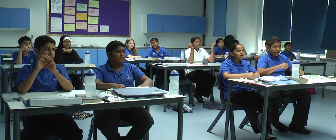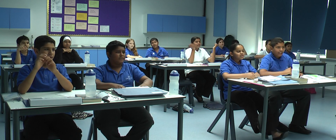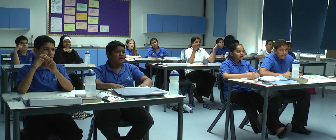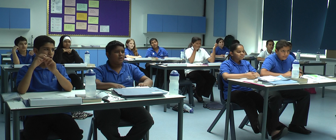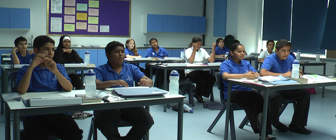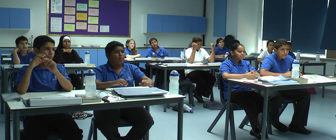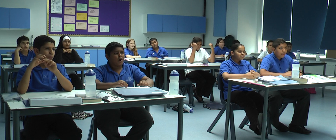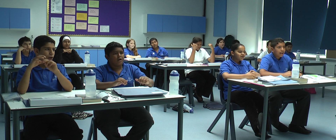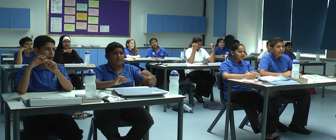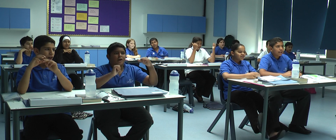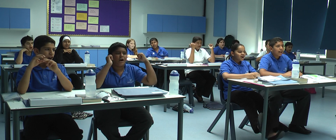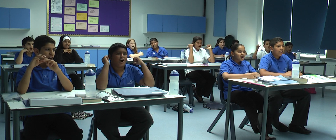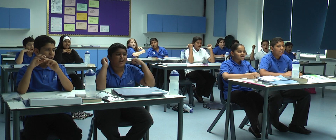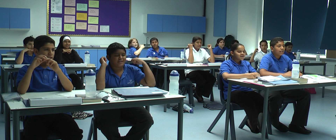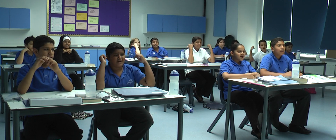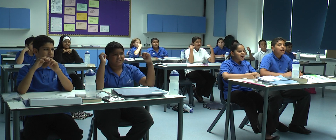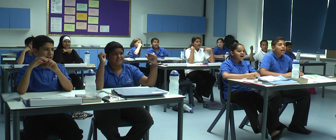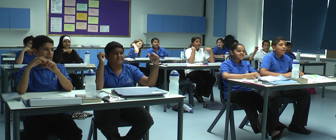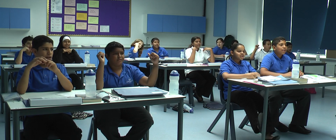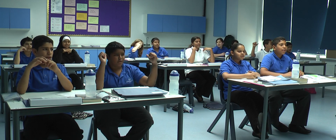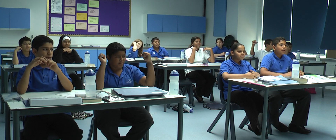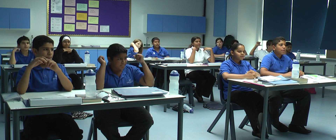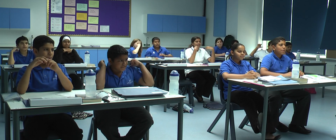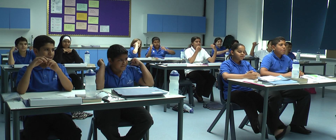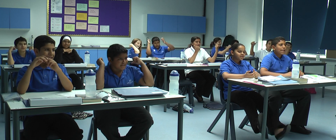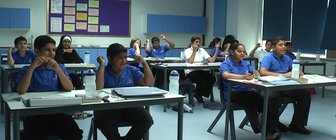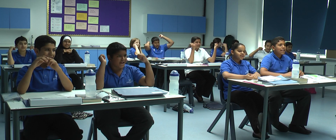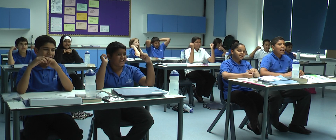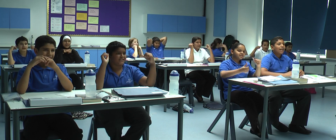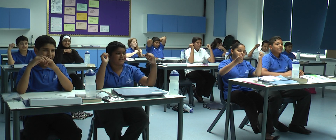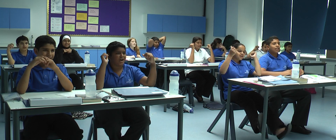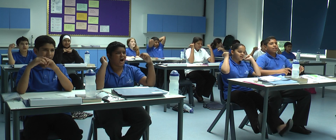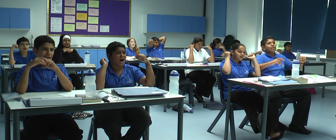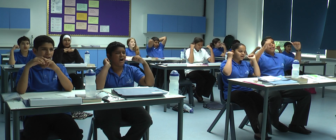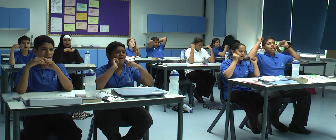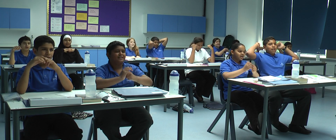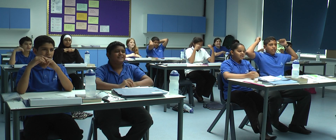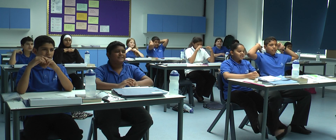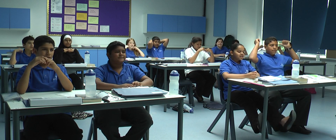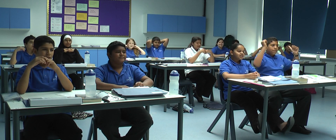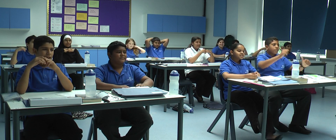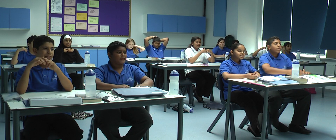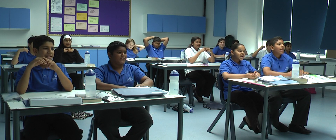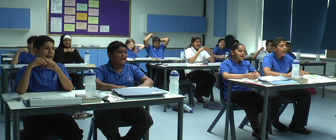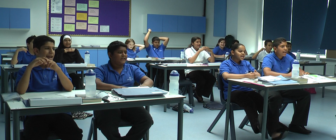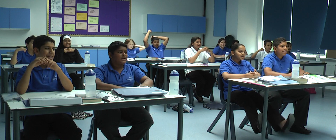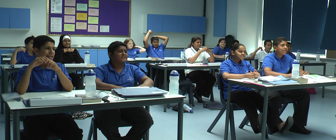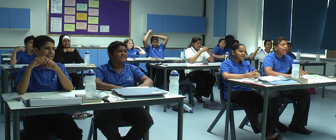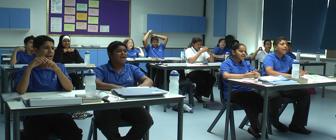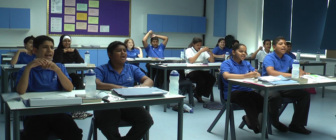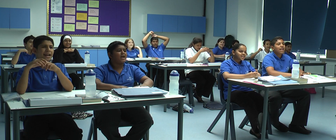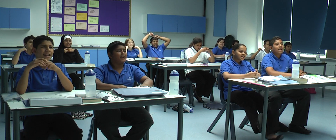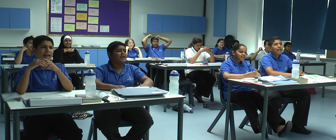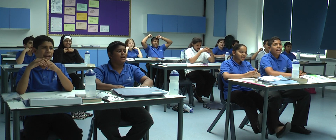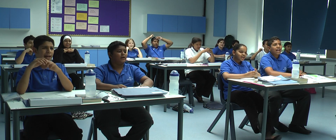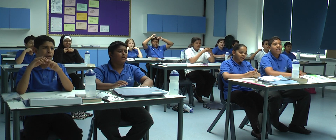With a little bit work hard. And a little bit be nice. Uh-huh. It's KSA in here.